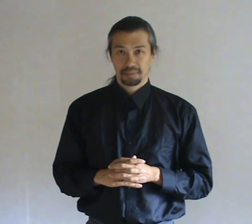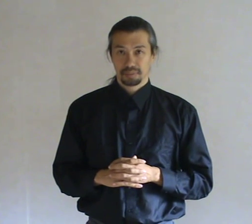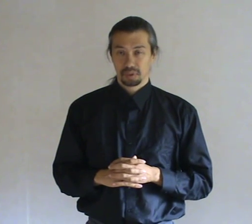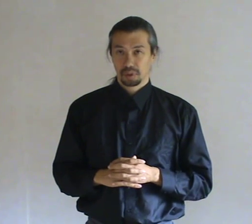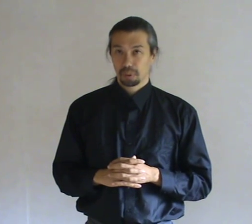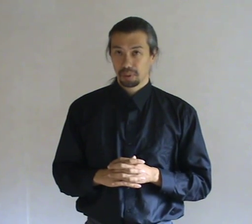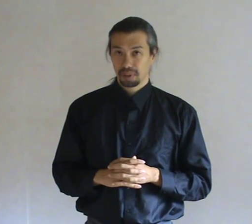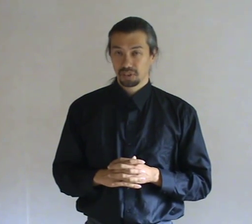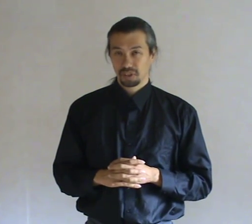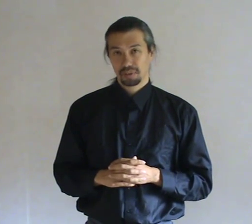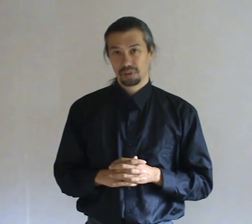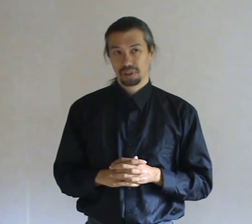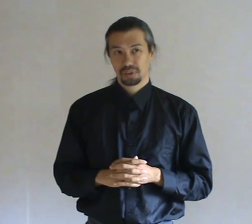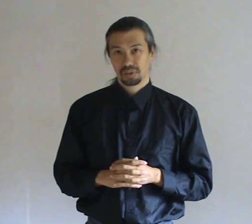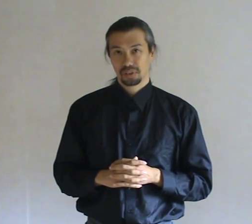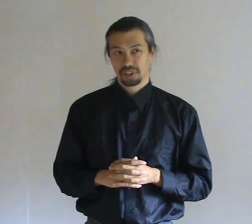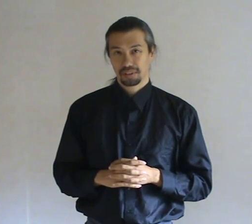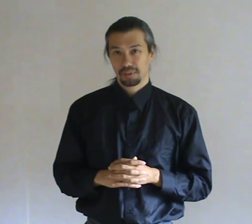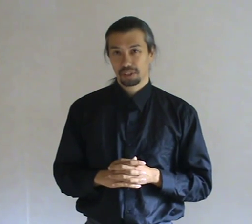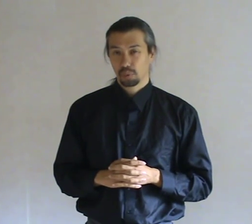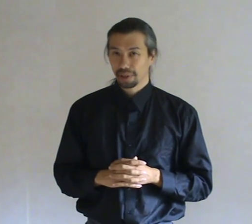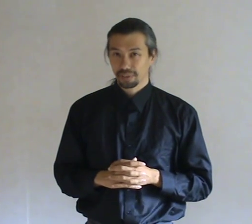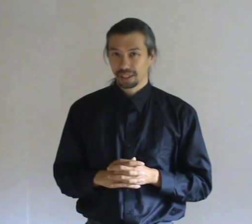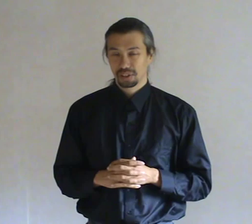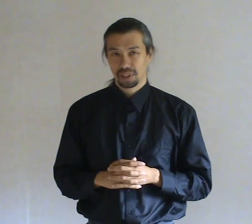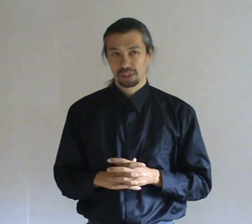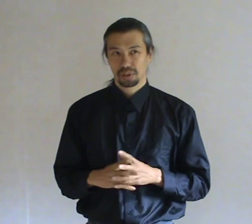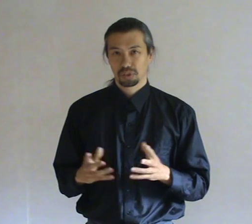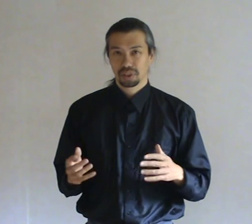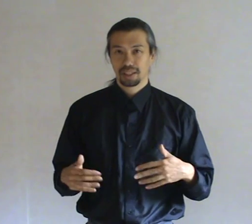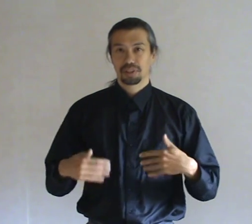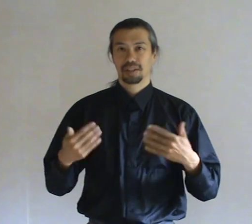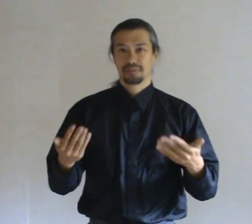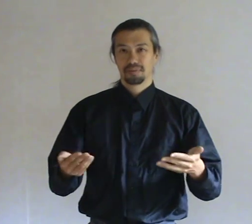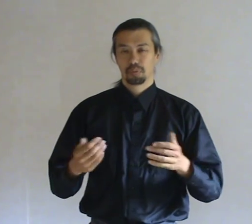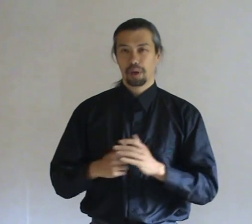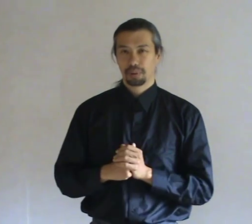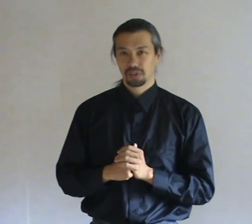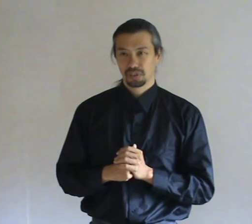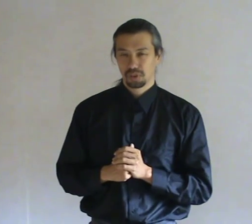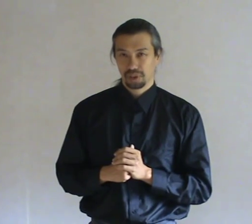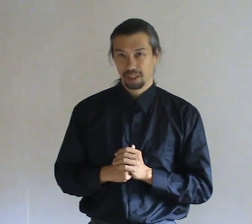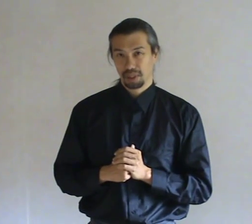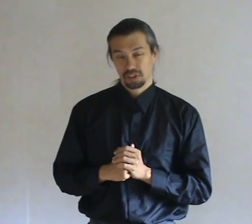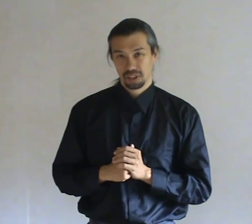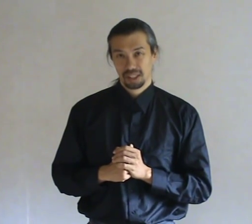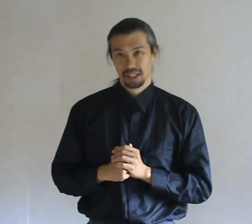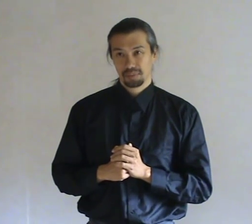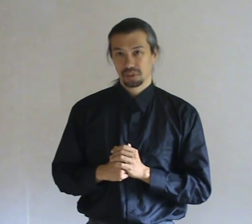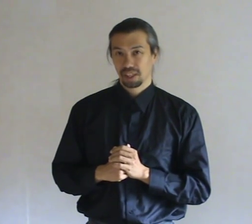The problem is. If you don't do the sacrifice well. Then you are actually also giving weapons to your enemies. Because they